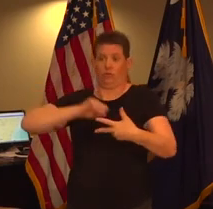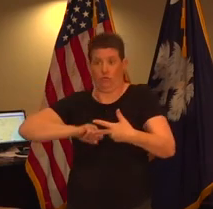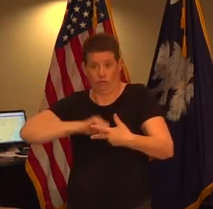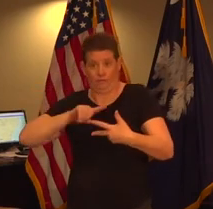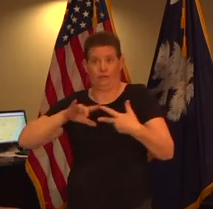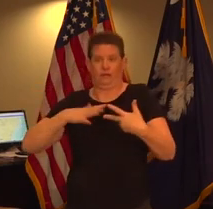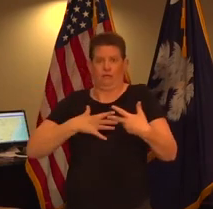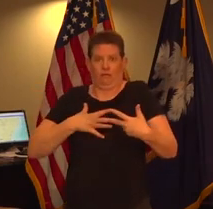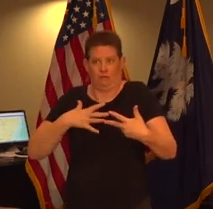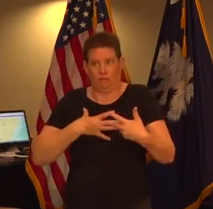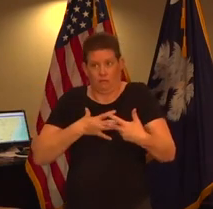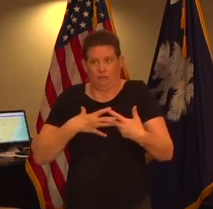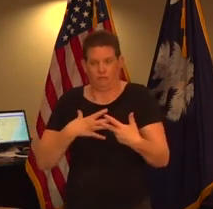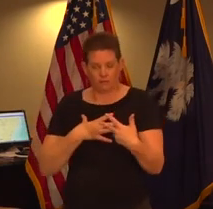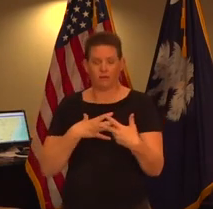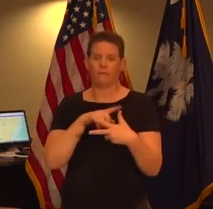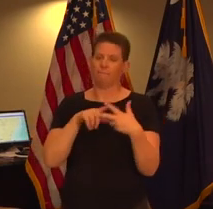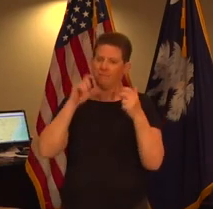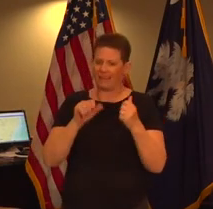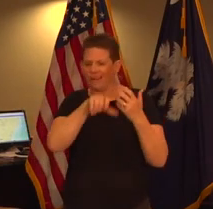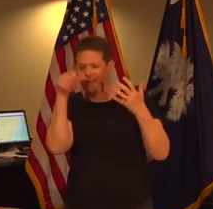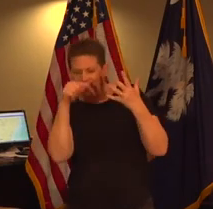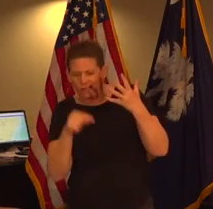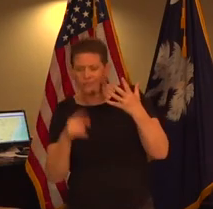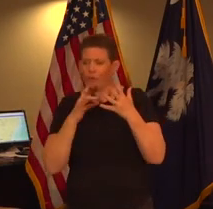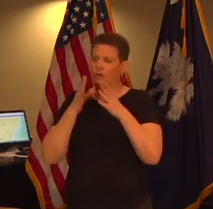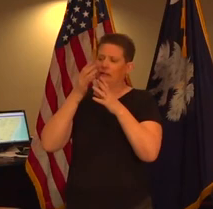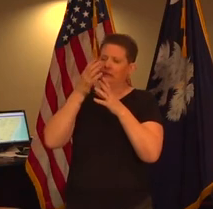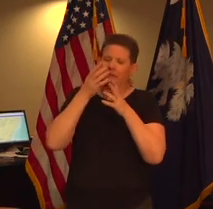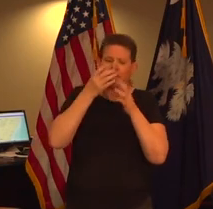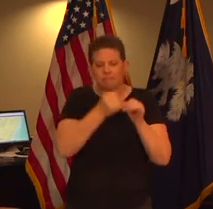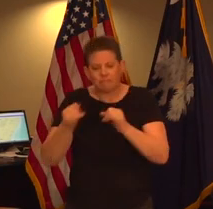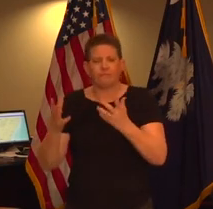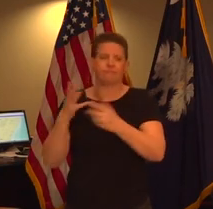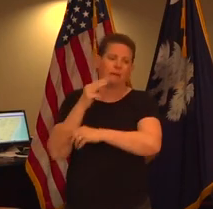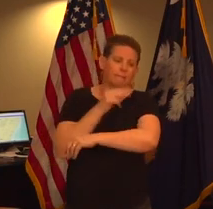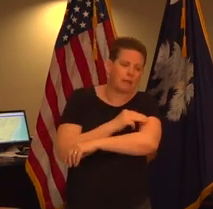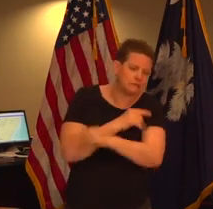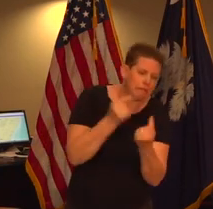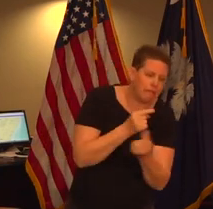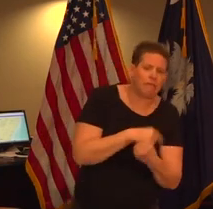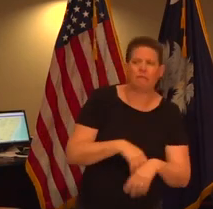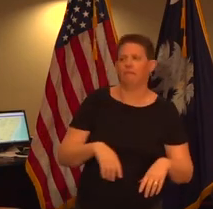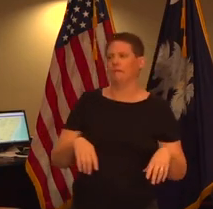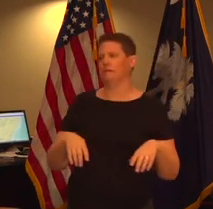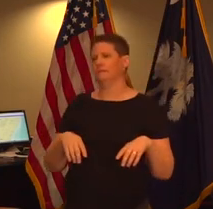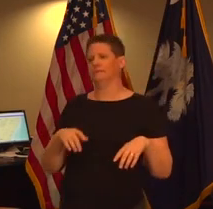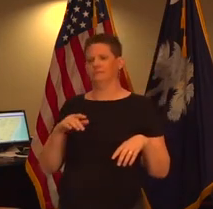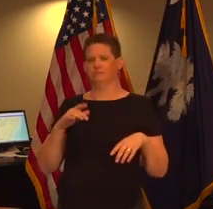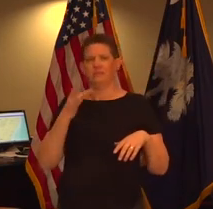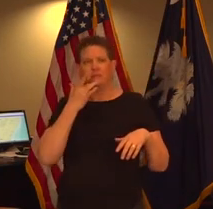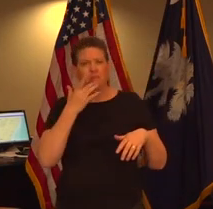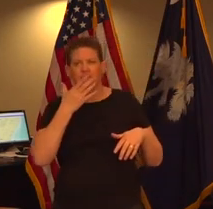there can be other associated symptoms on the individual basis muscle aches i'm not familiar with the loss of